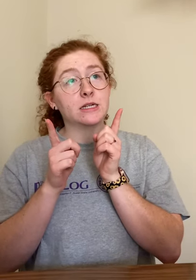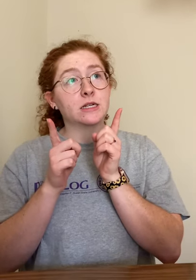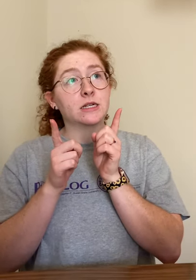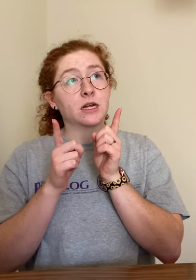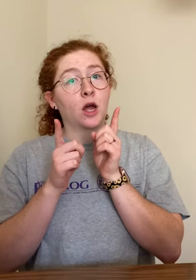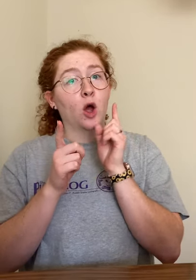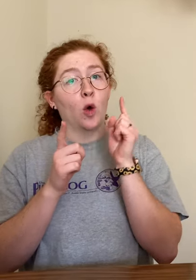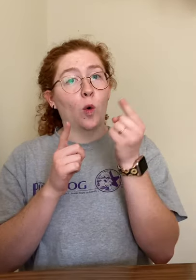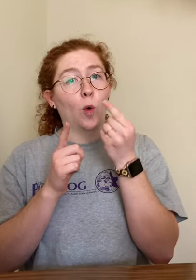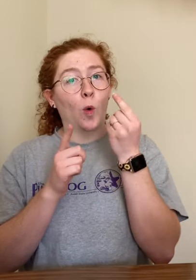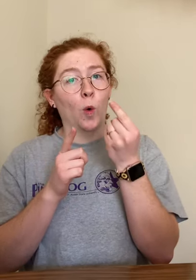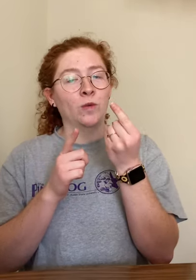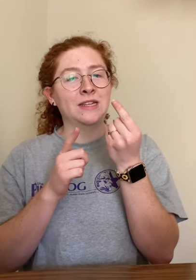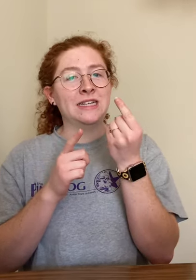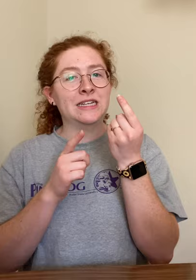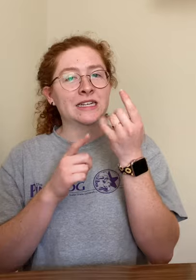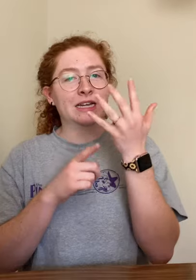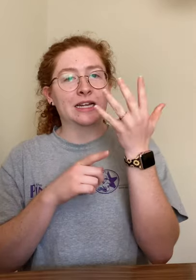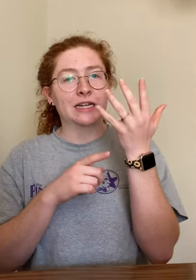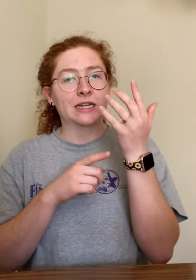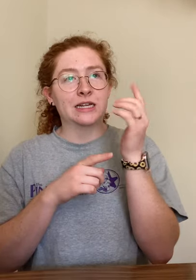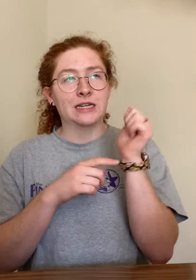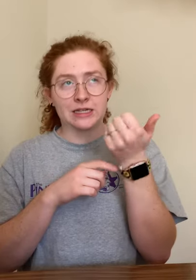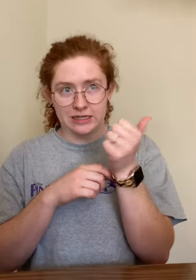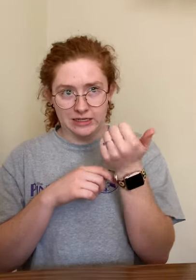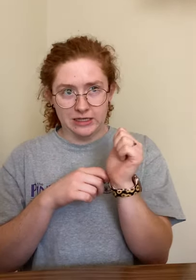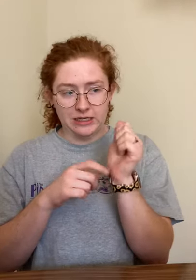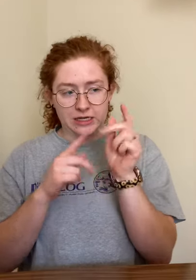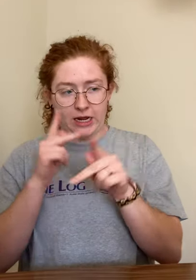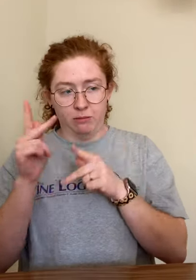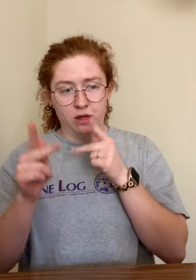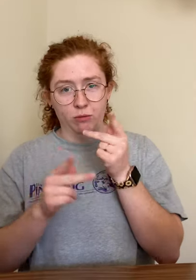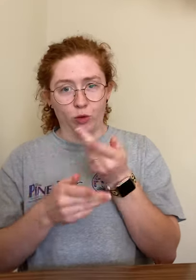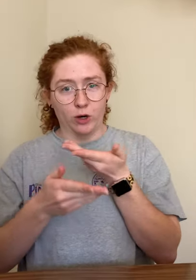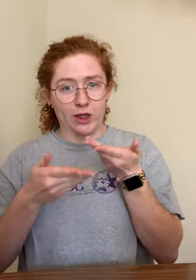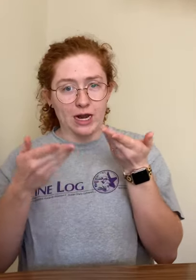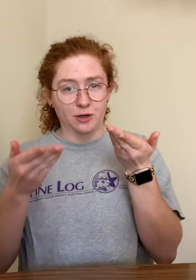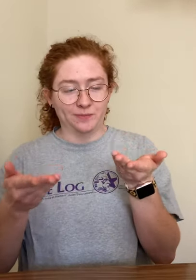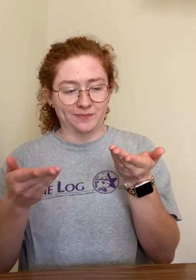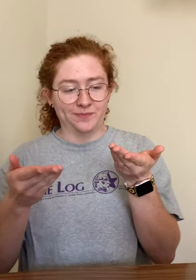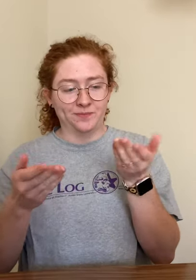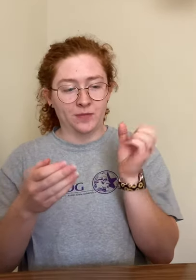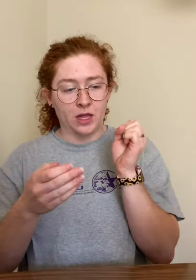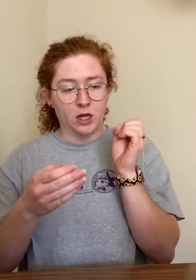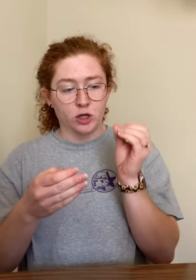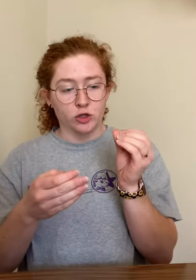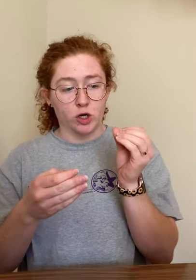but only 10 people were there. So